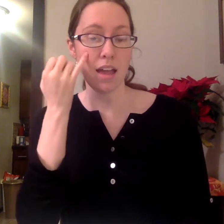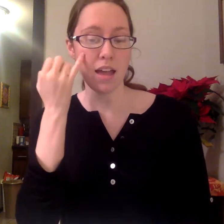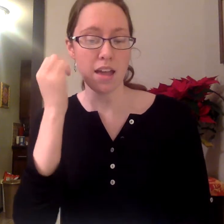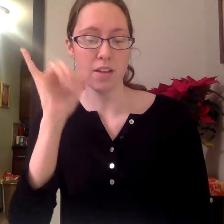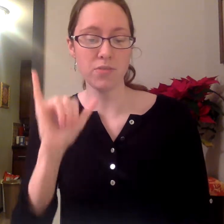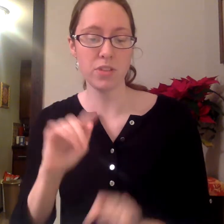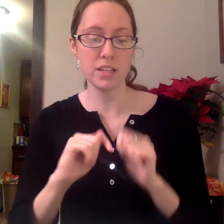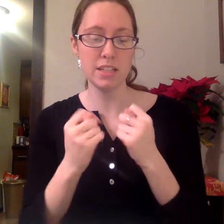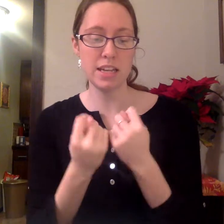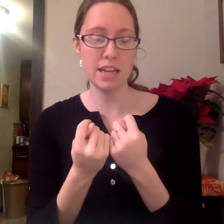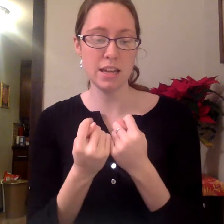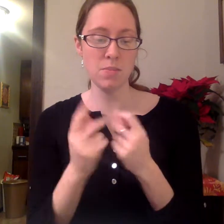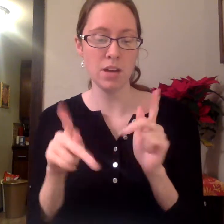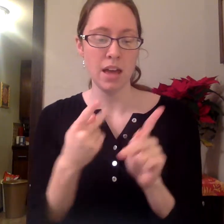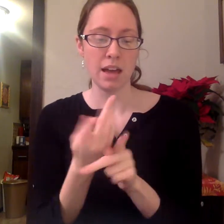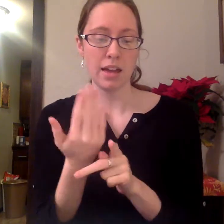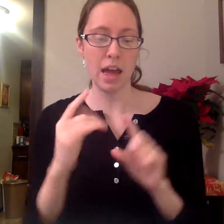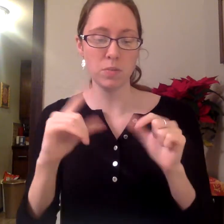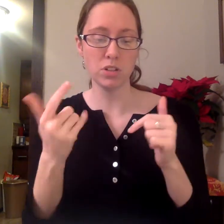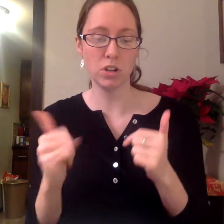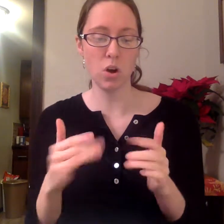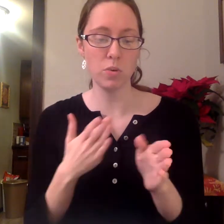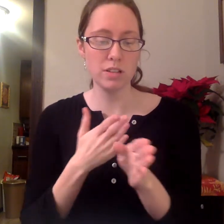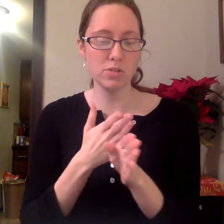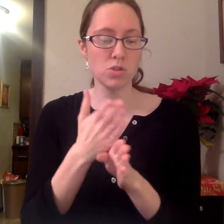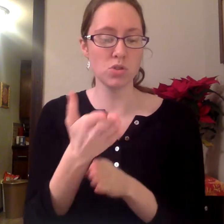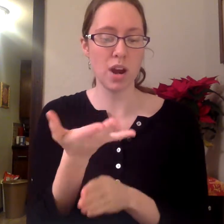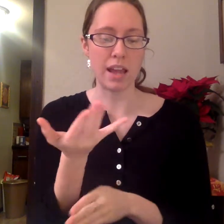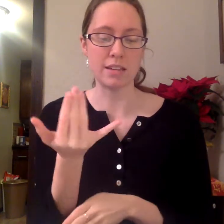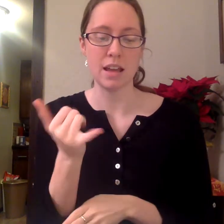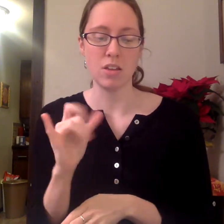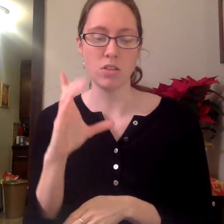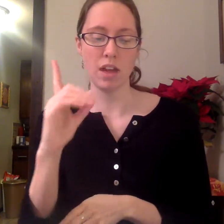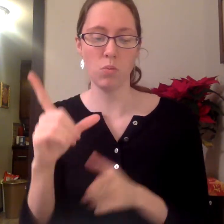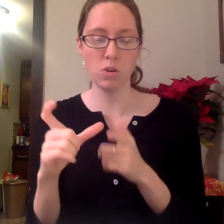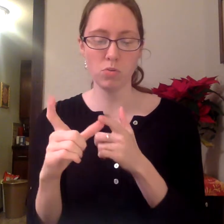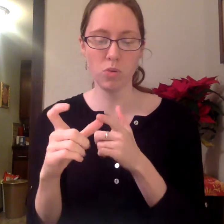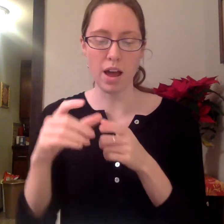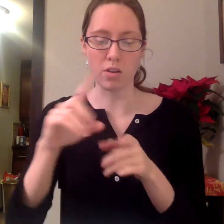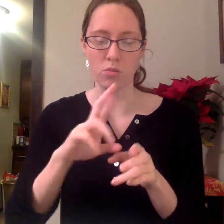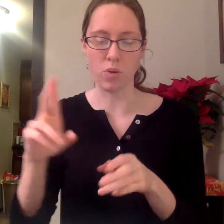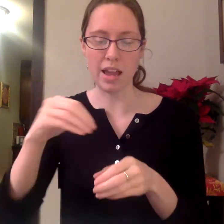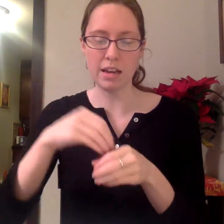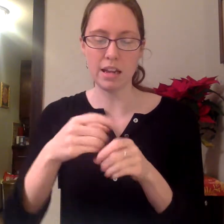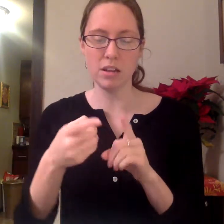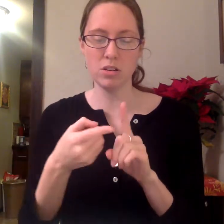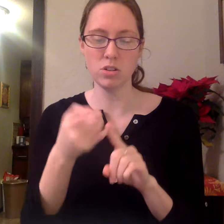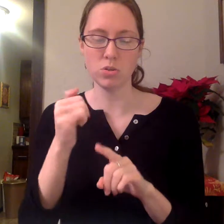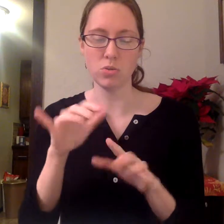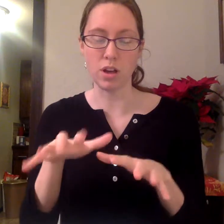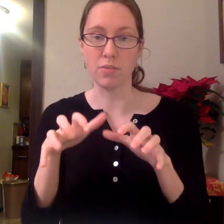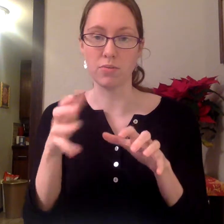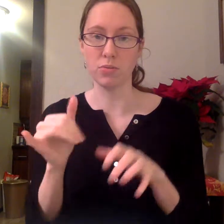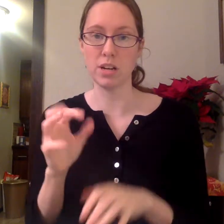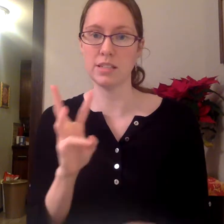If the team kept going straight, they would run right into the freezing